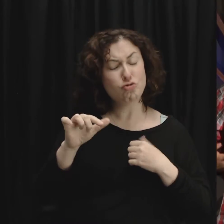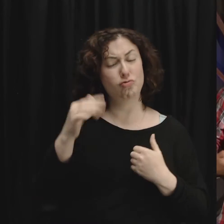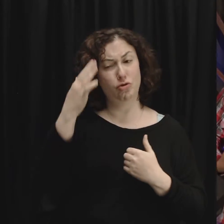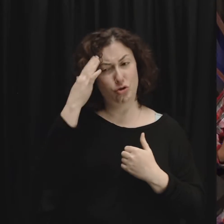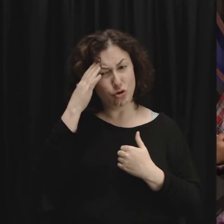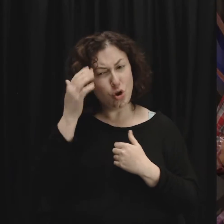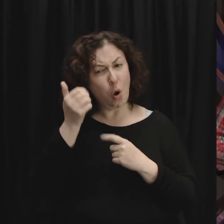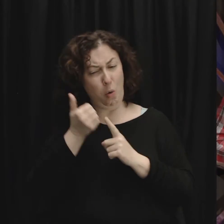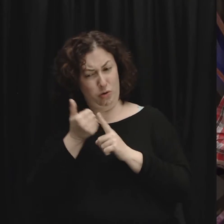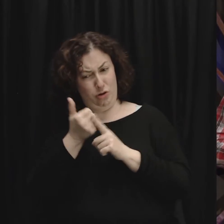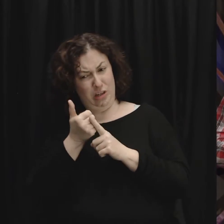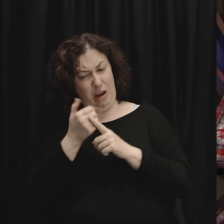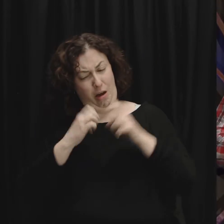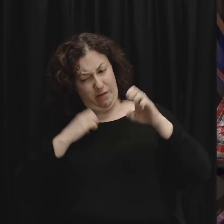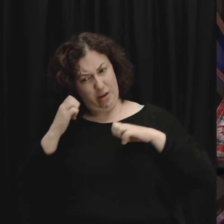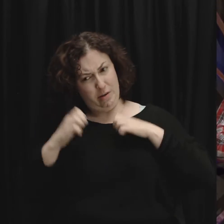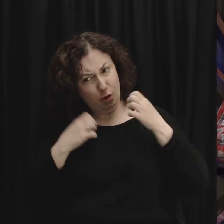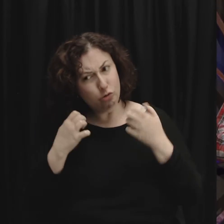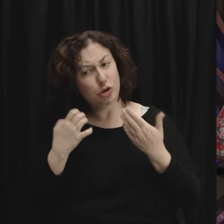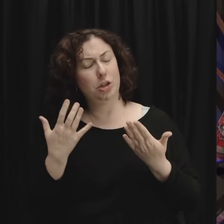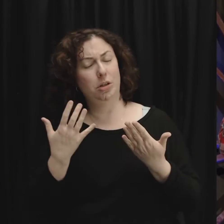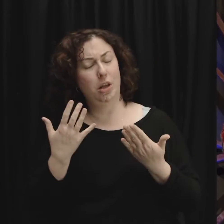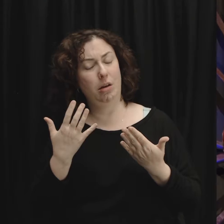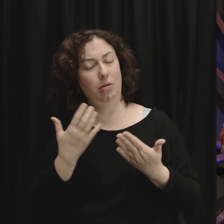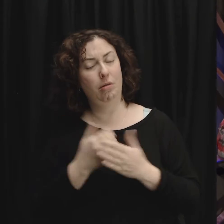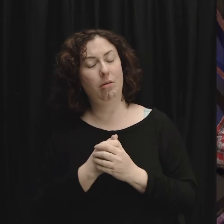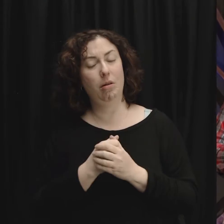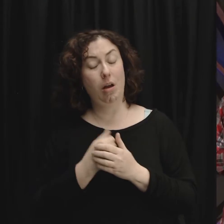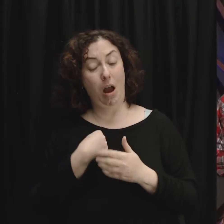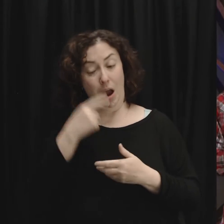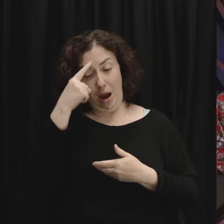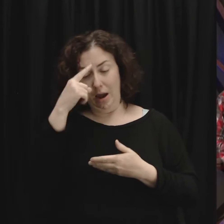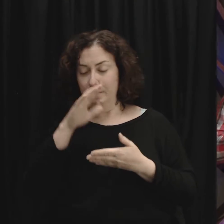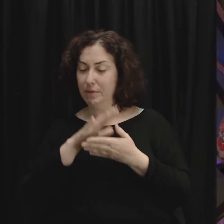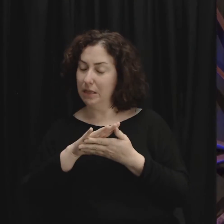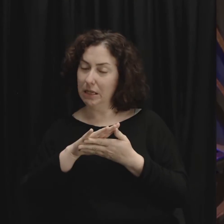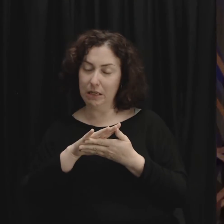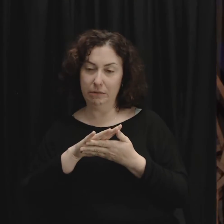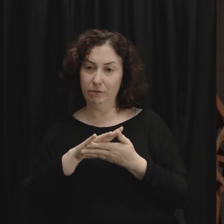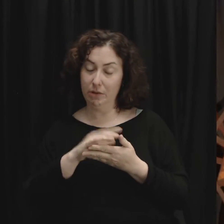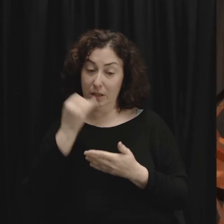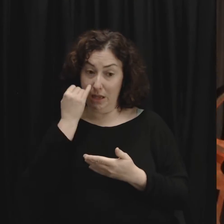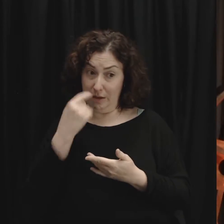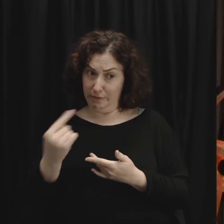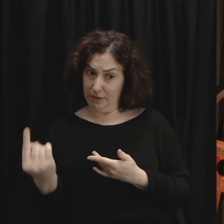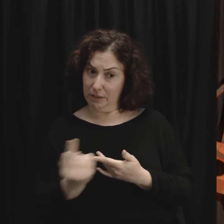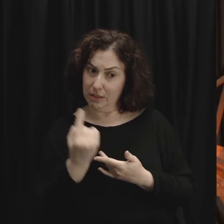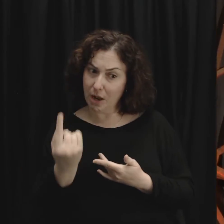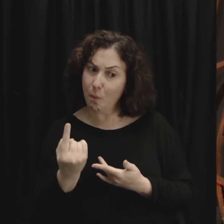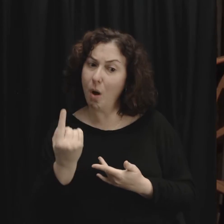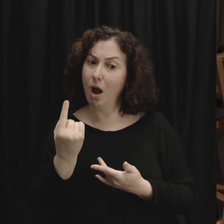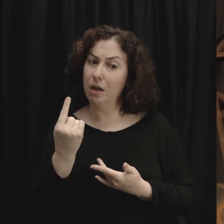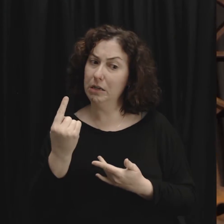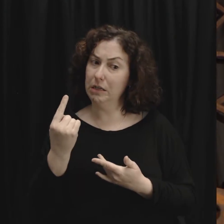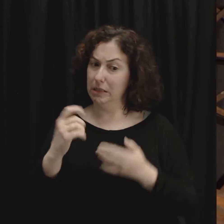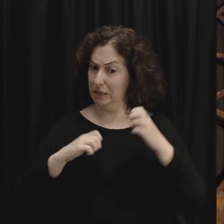in this area of your health. And I believe with all my heart that where there is someone who is emotionally unhealthy